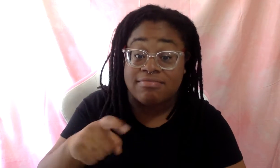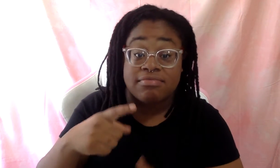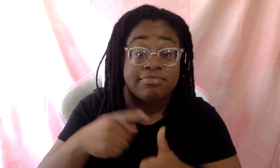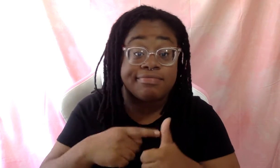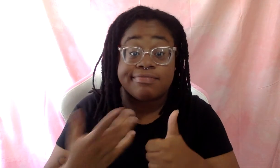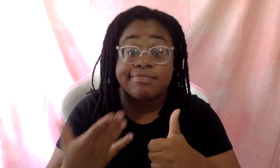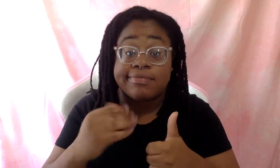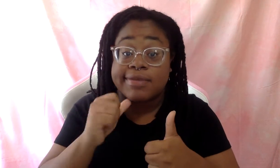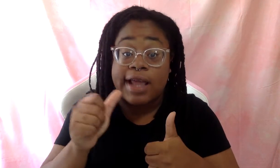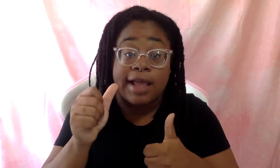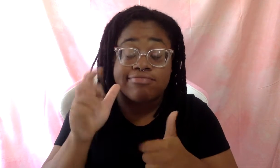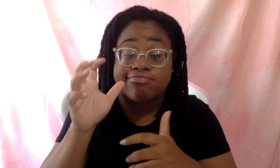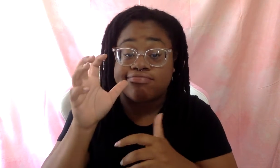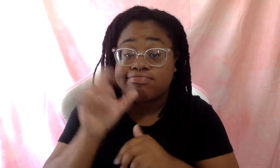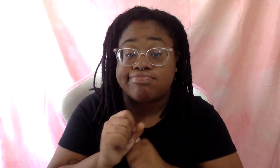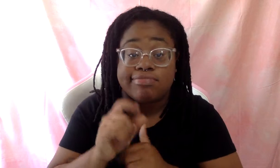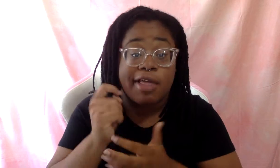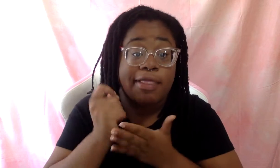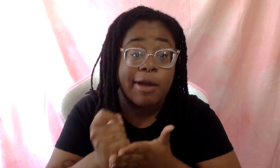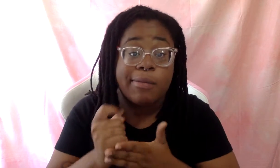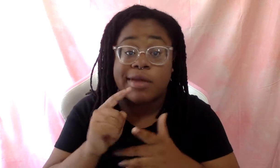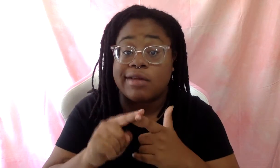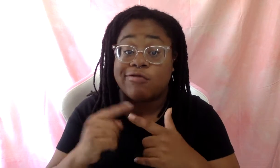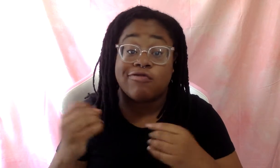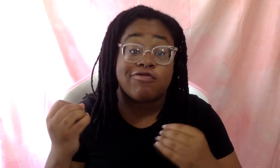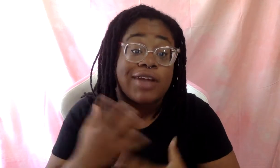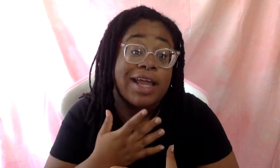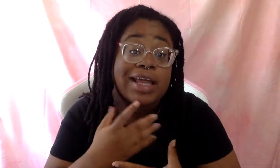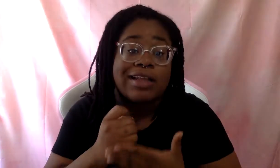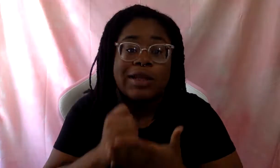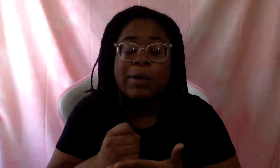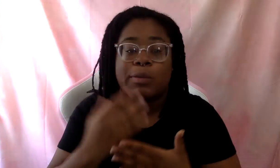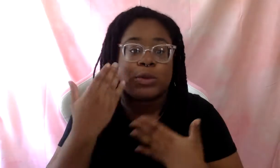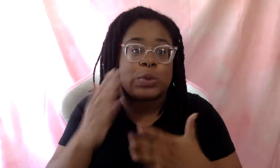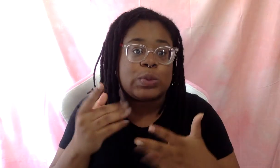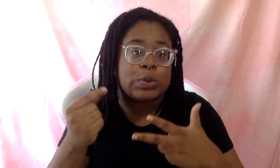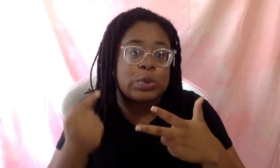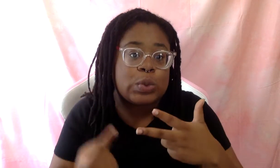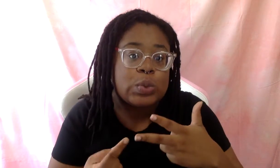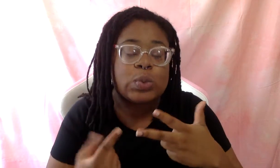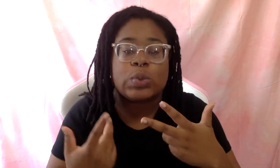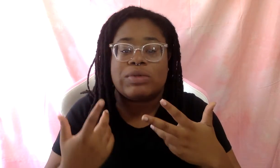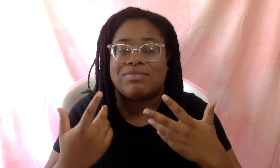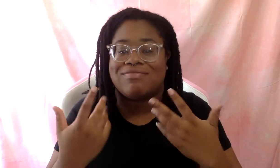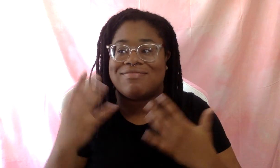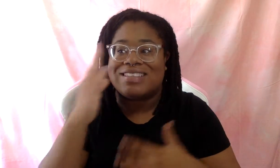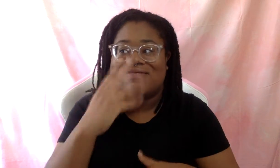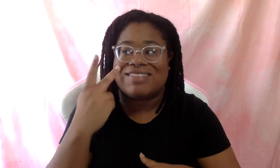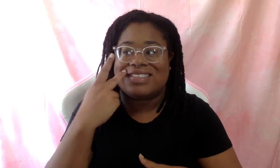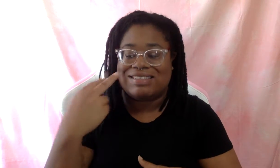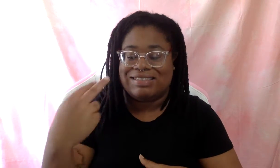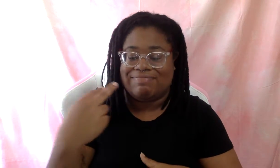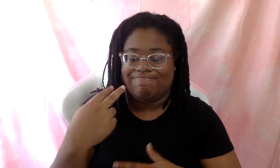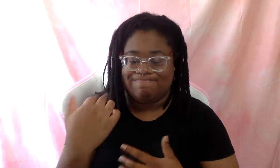therapy, um, are terrified, don't know what it is, have never seen themselves in these positions.